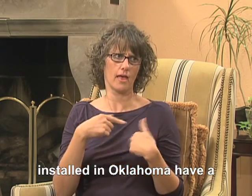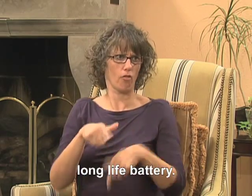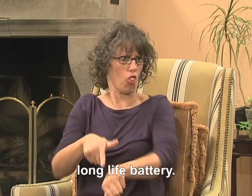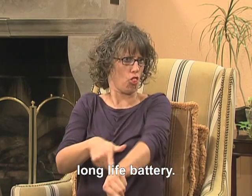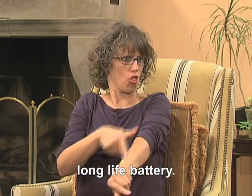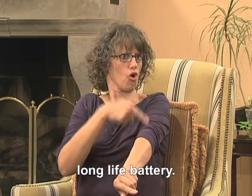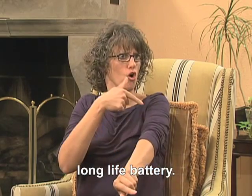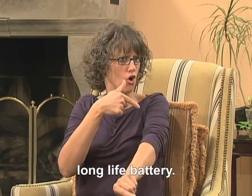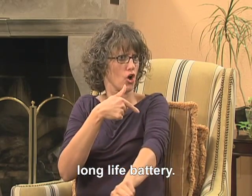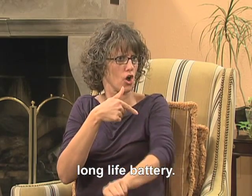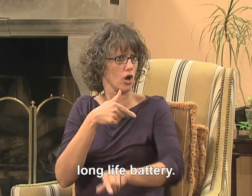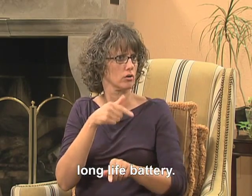life battery.